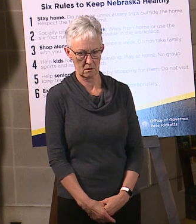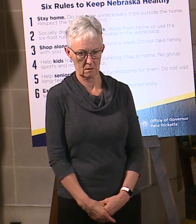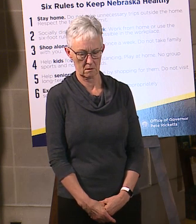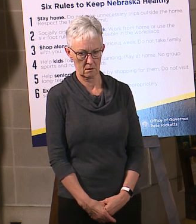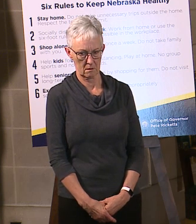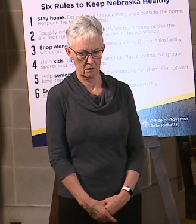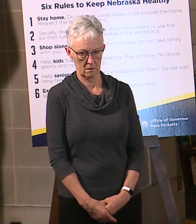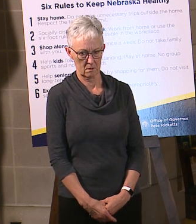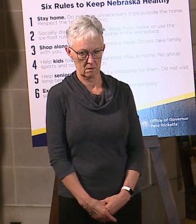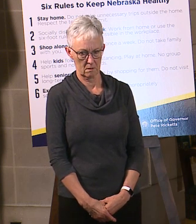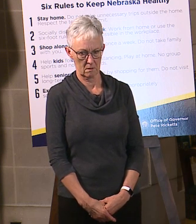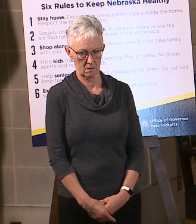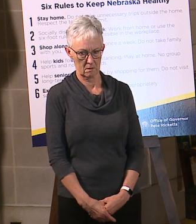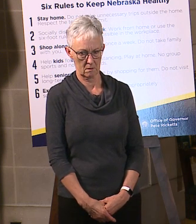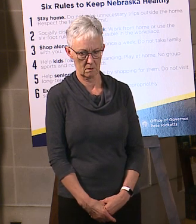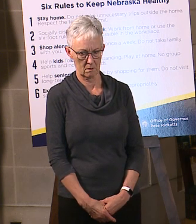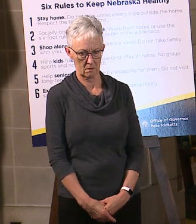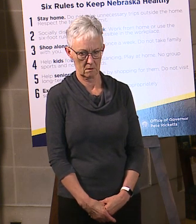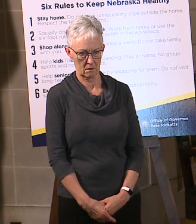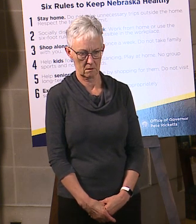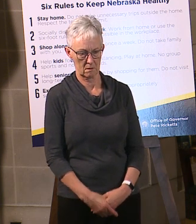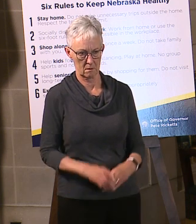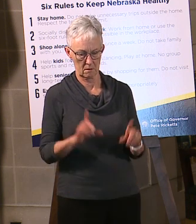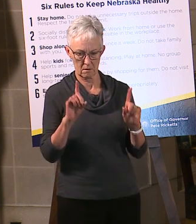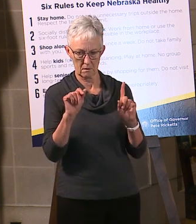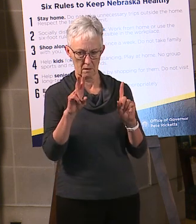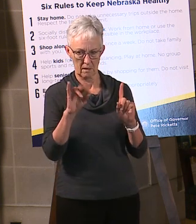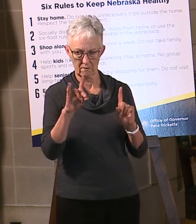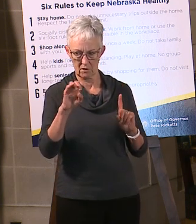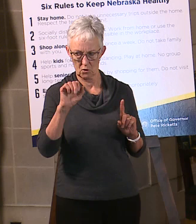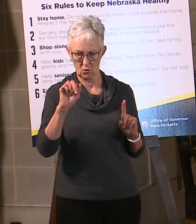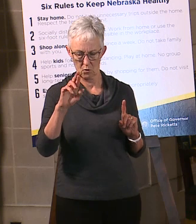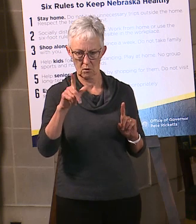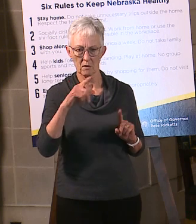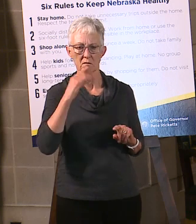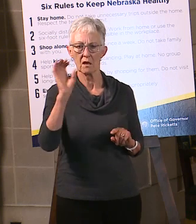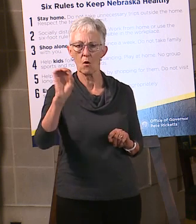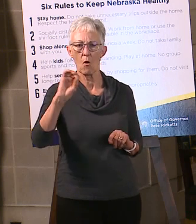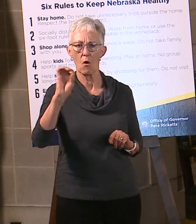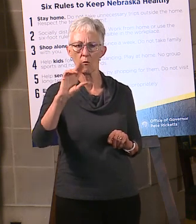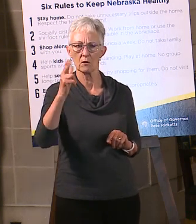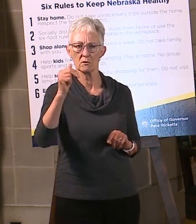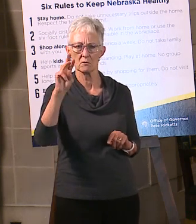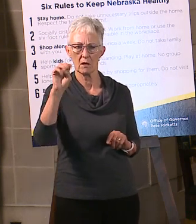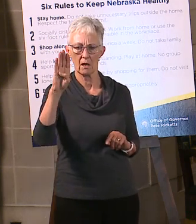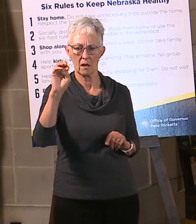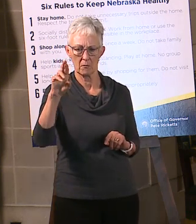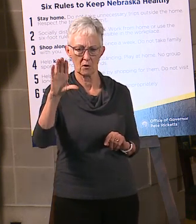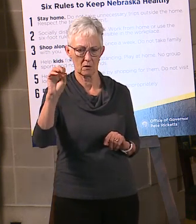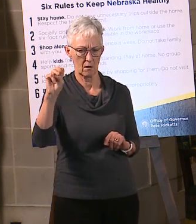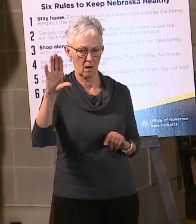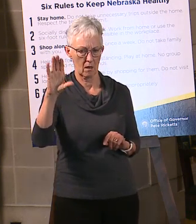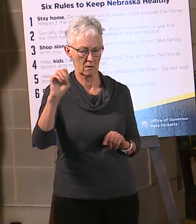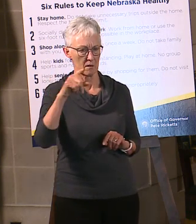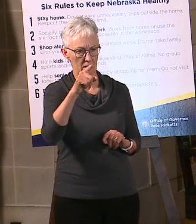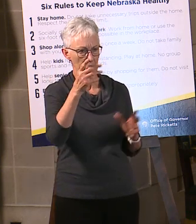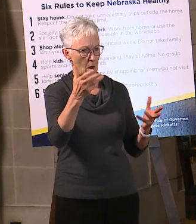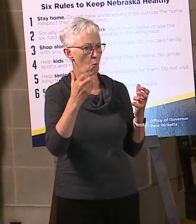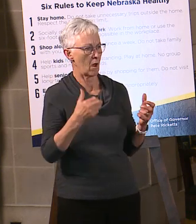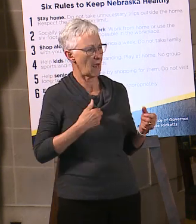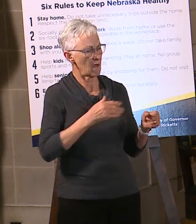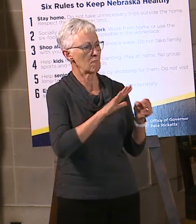How close are we to that? David Earl is saying the Omaha Chamber is saying that they want to have enough testing to capture